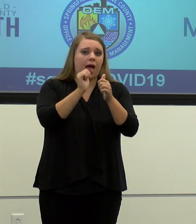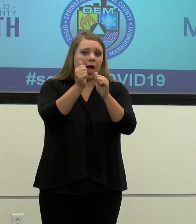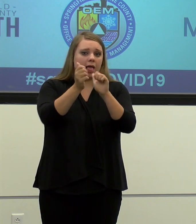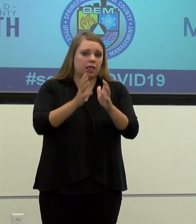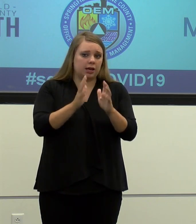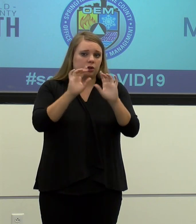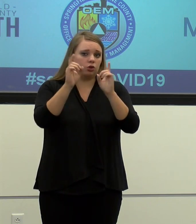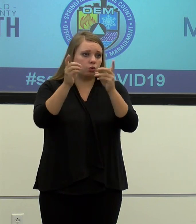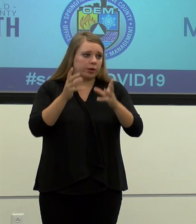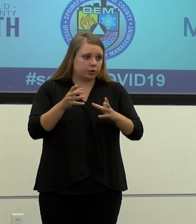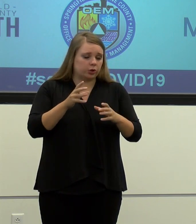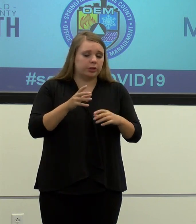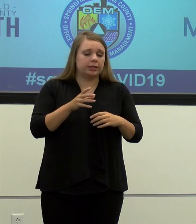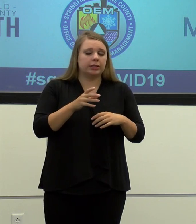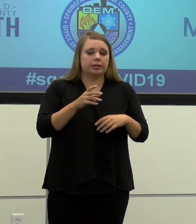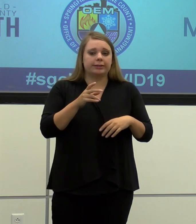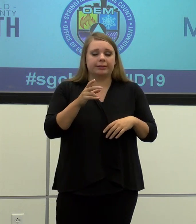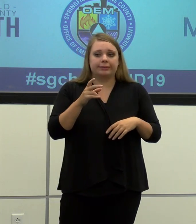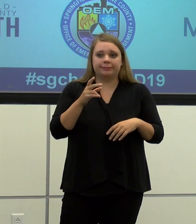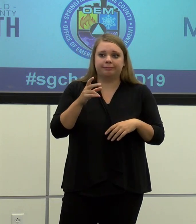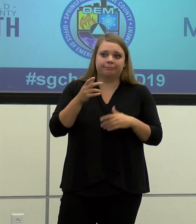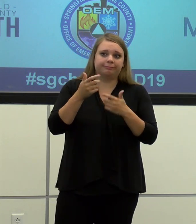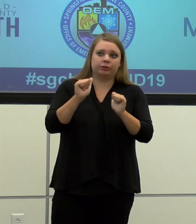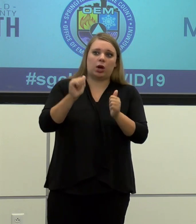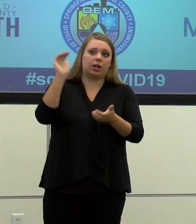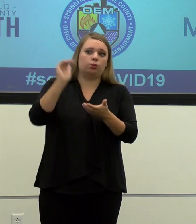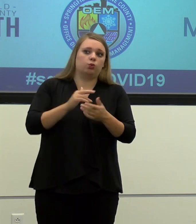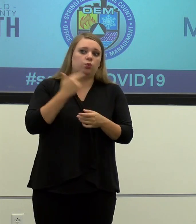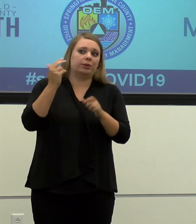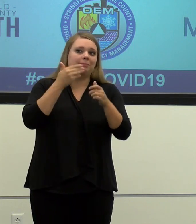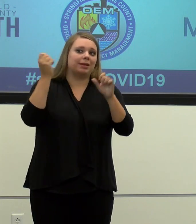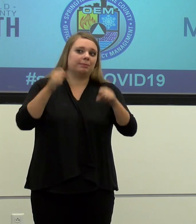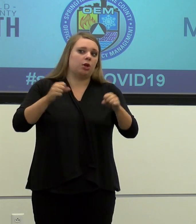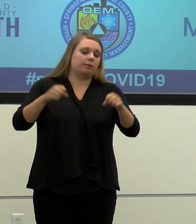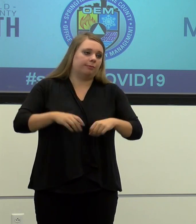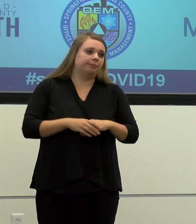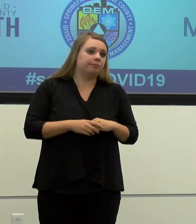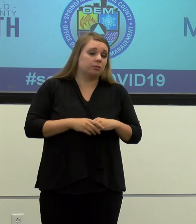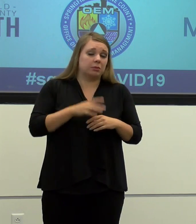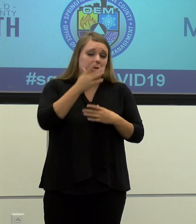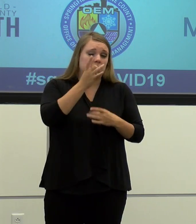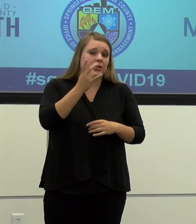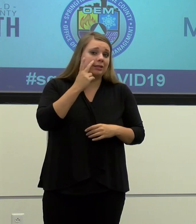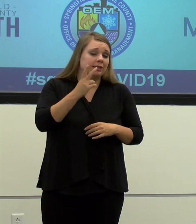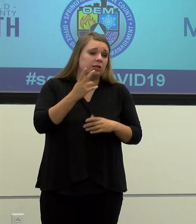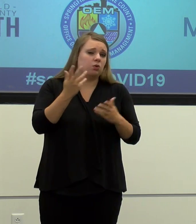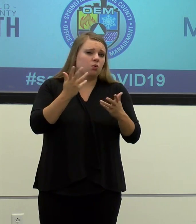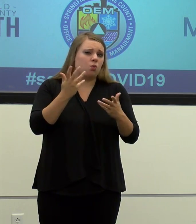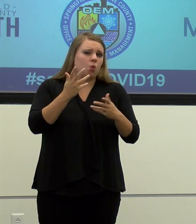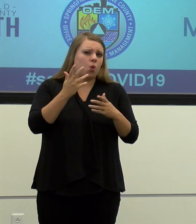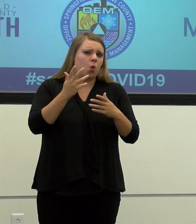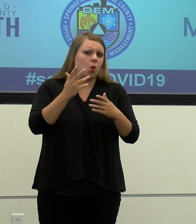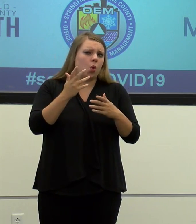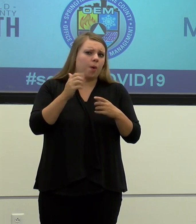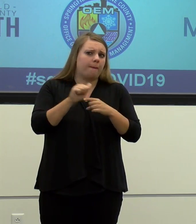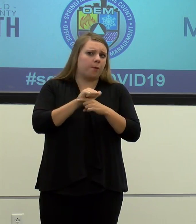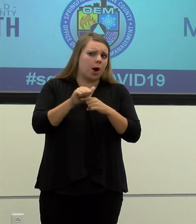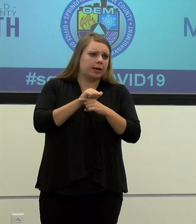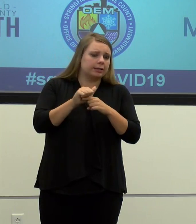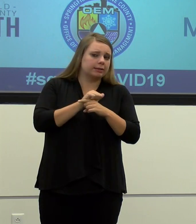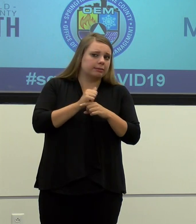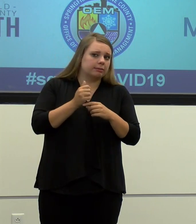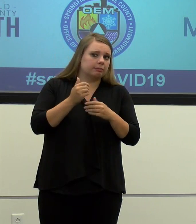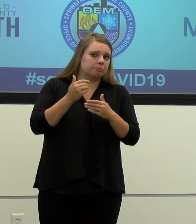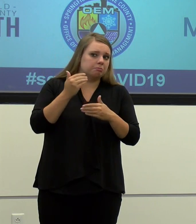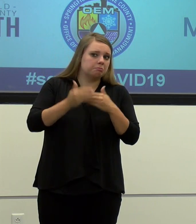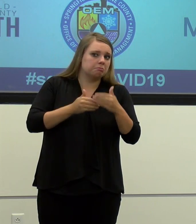and see that, uh, you know, that we mitigate it as best we can. Uh, it, will be interesting to see what practices bring over the next,